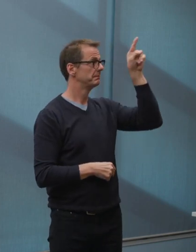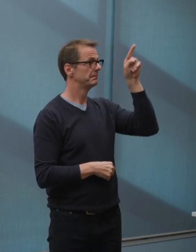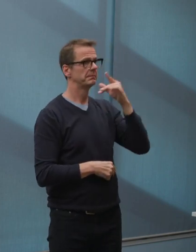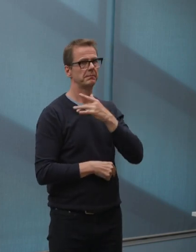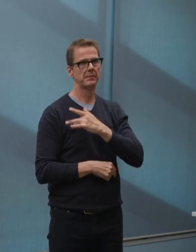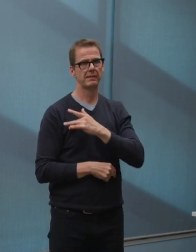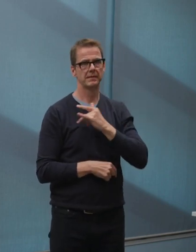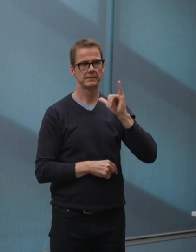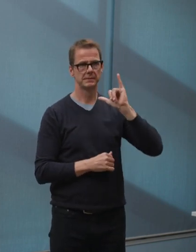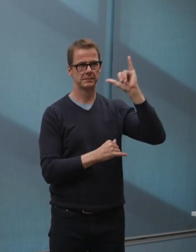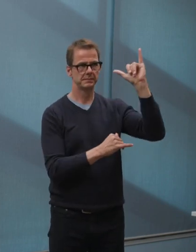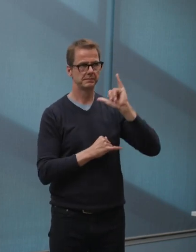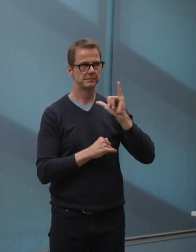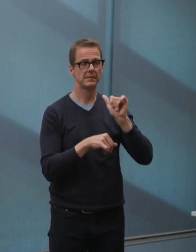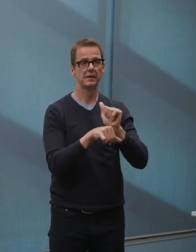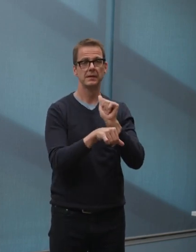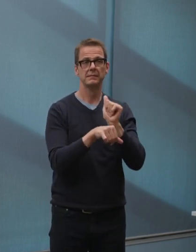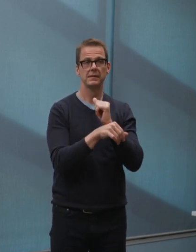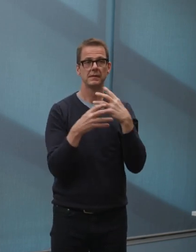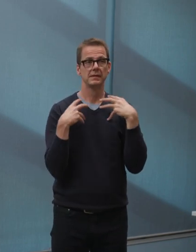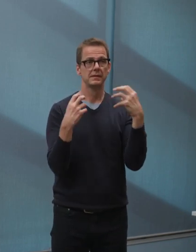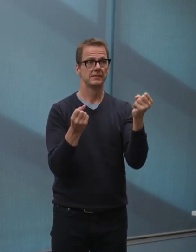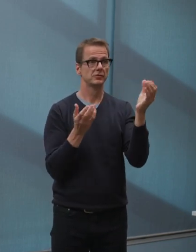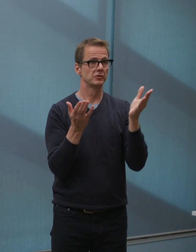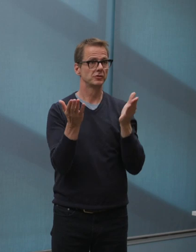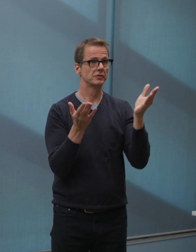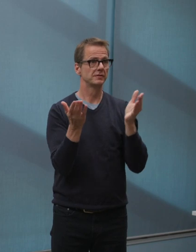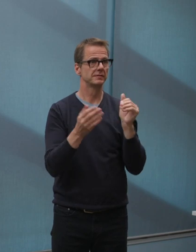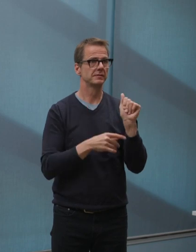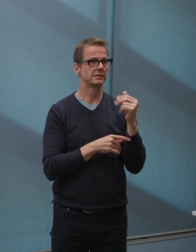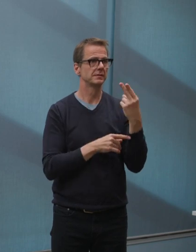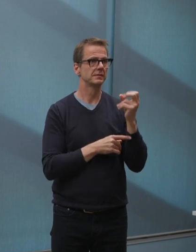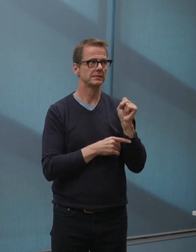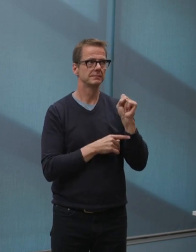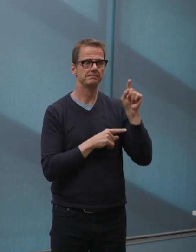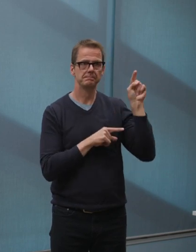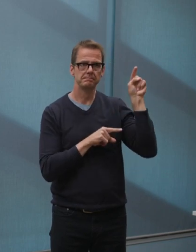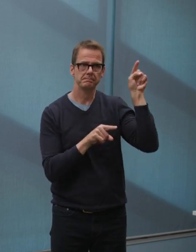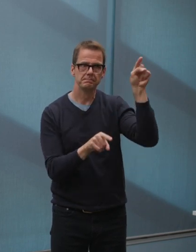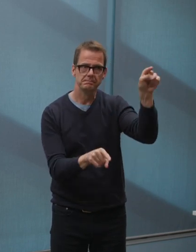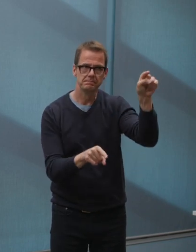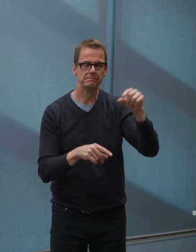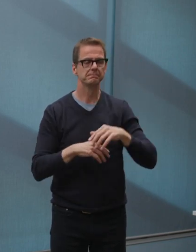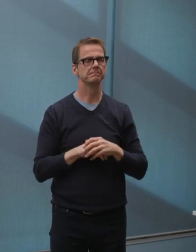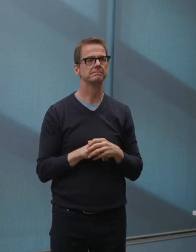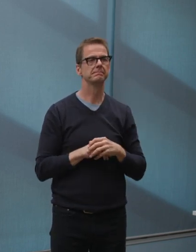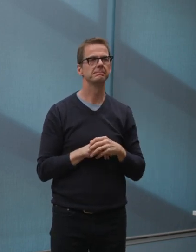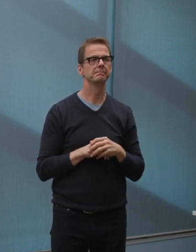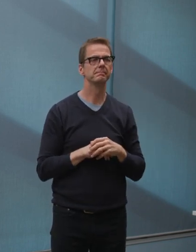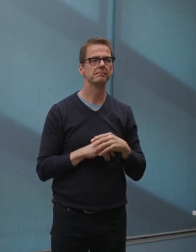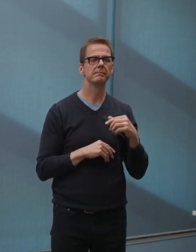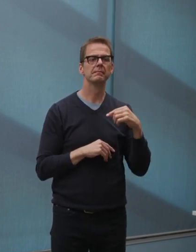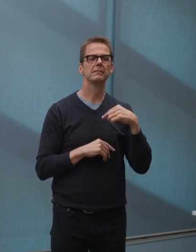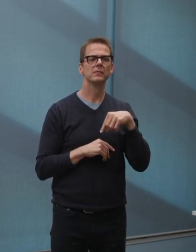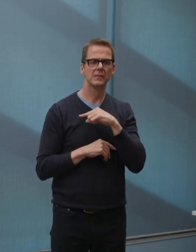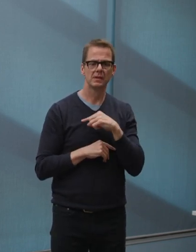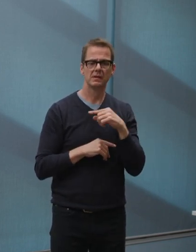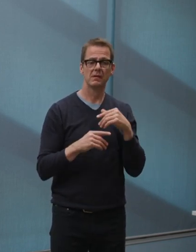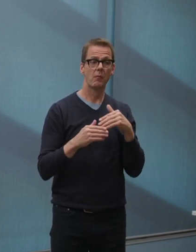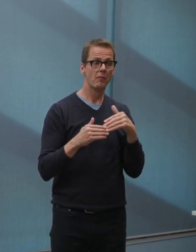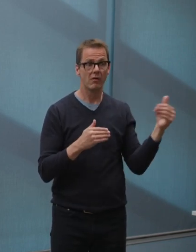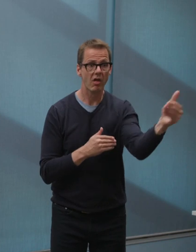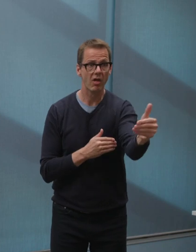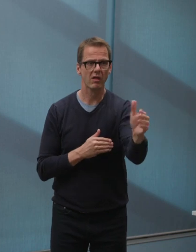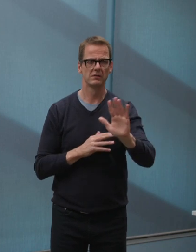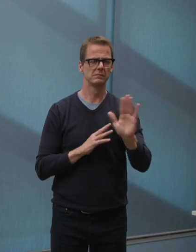We're going to be methodical in stage so that we take an incremental approach in the right direction and we can pause if certain